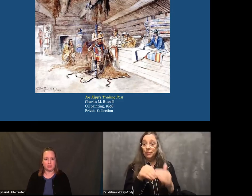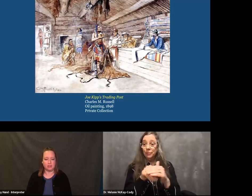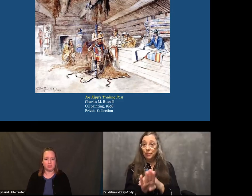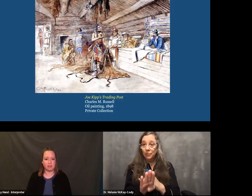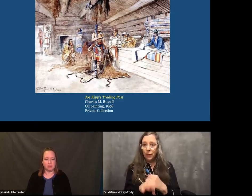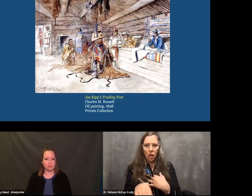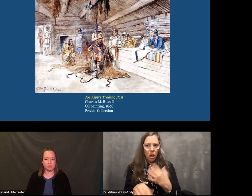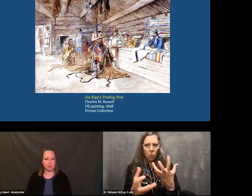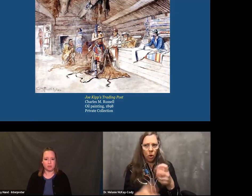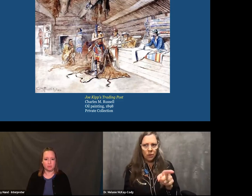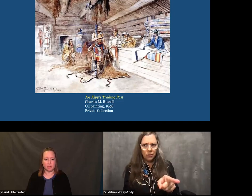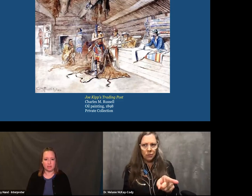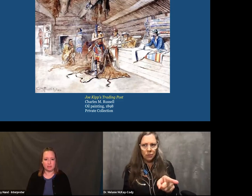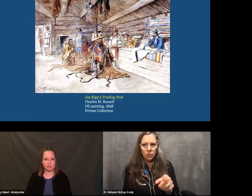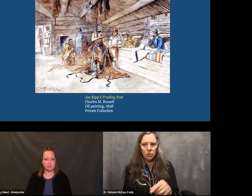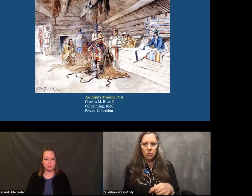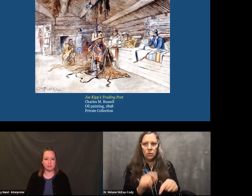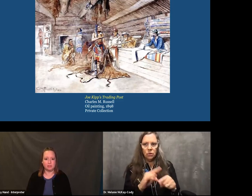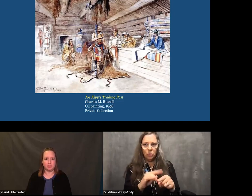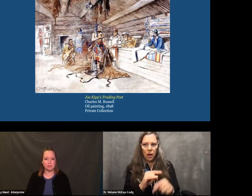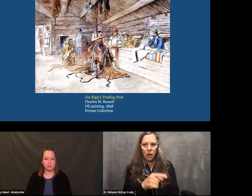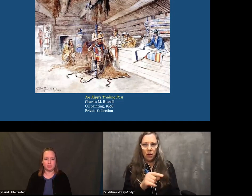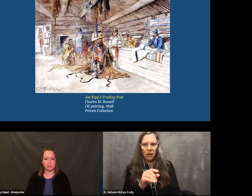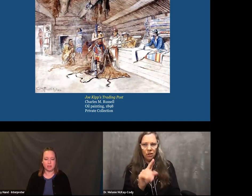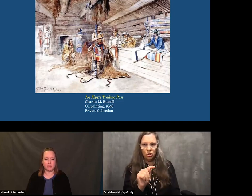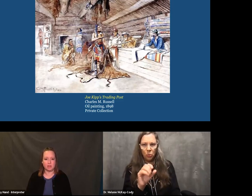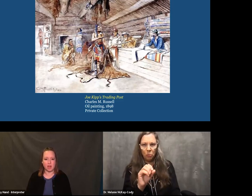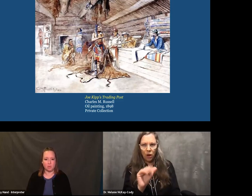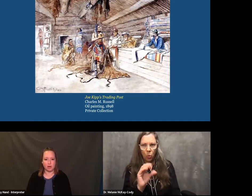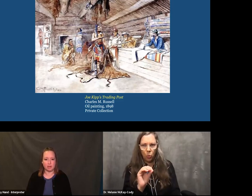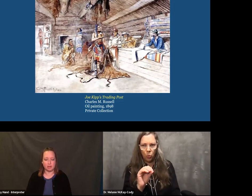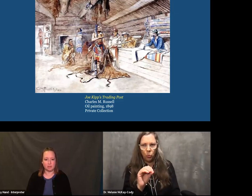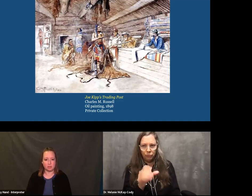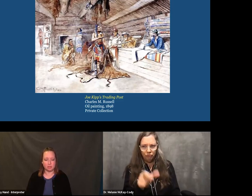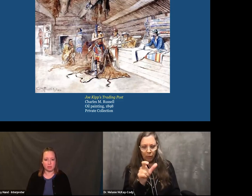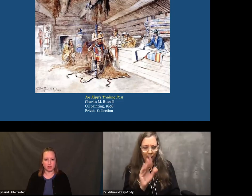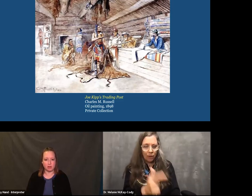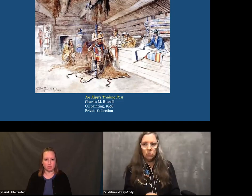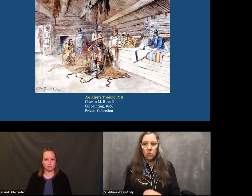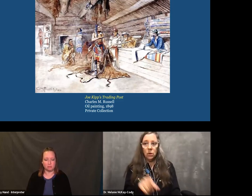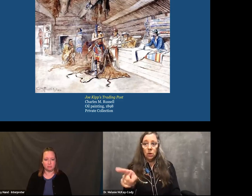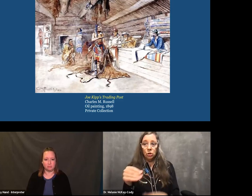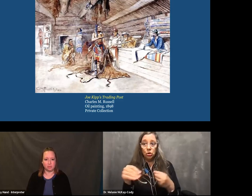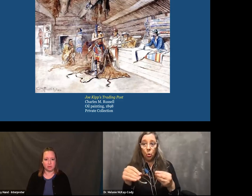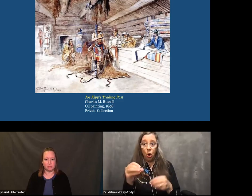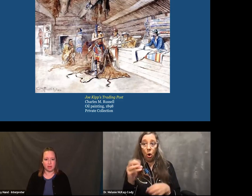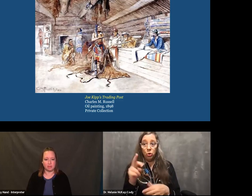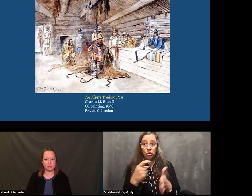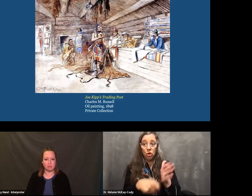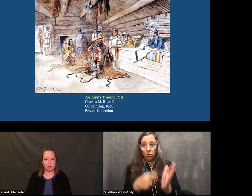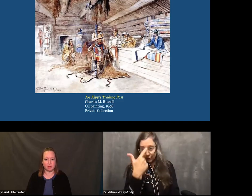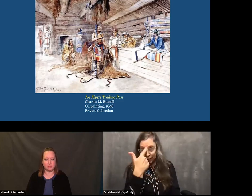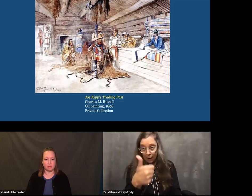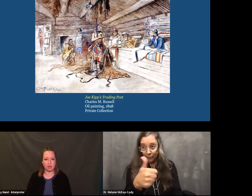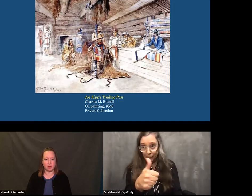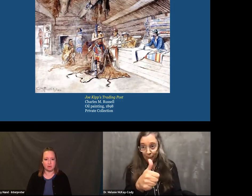Then the native person goes in and says, I want to get some tobacco. They want to buy